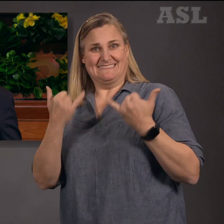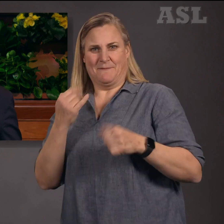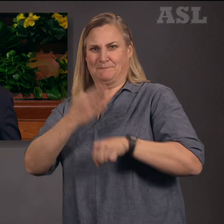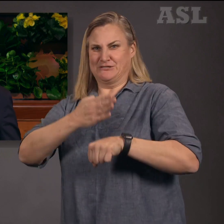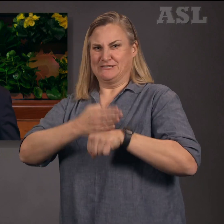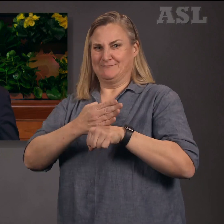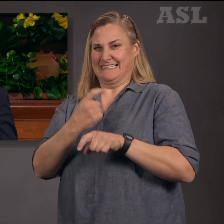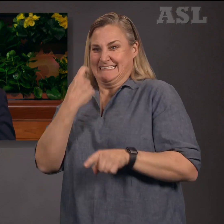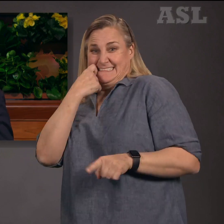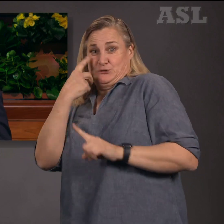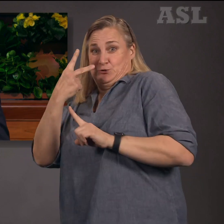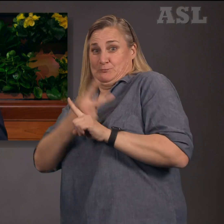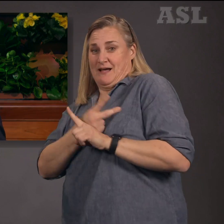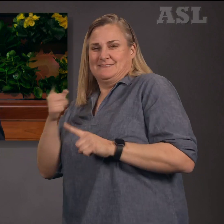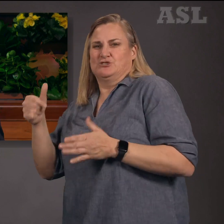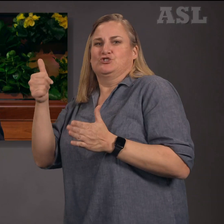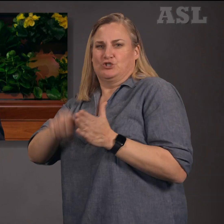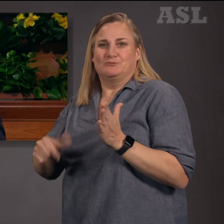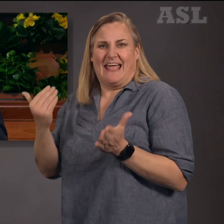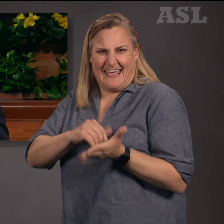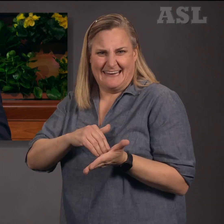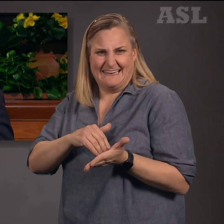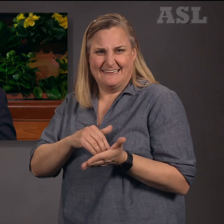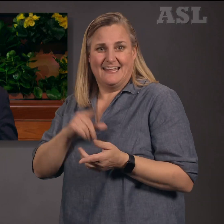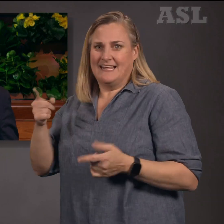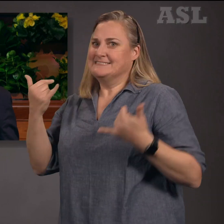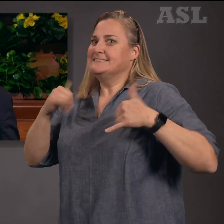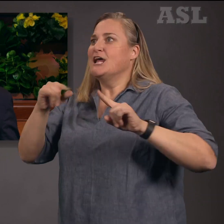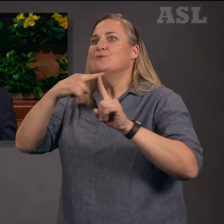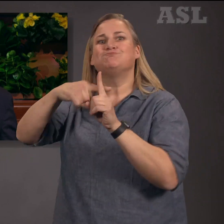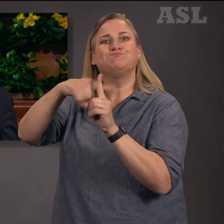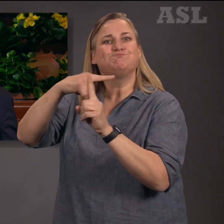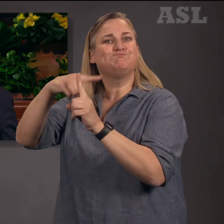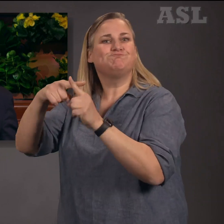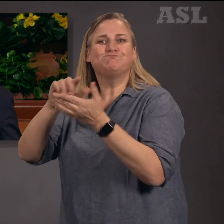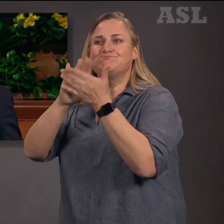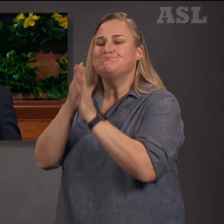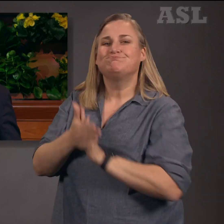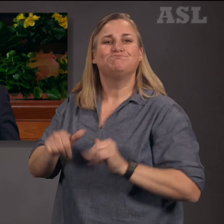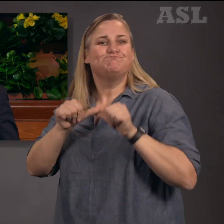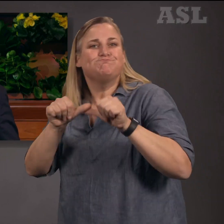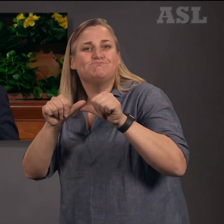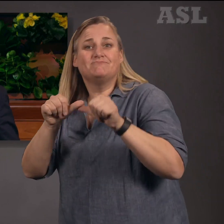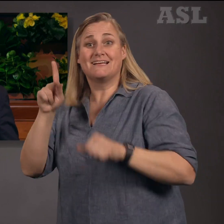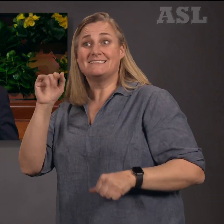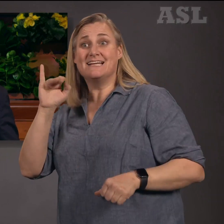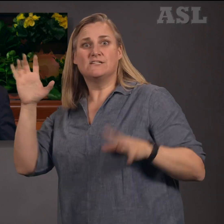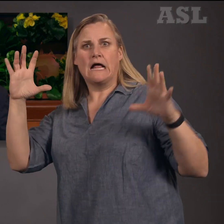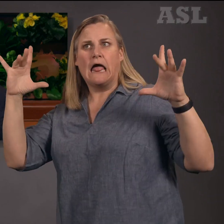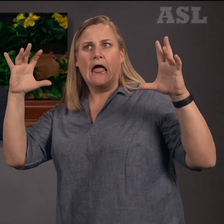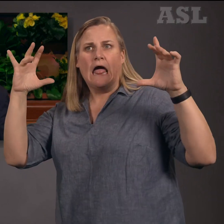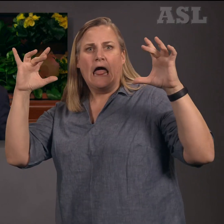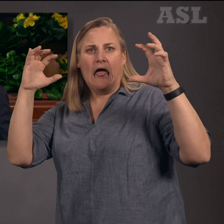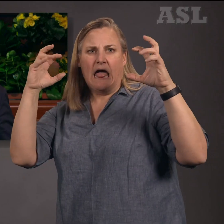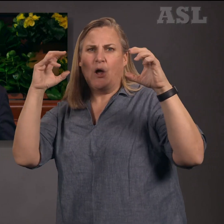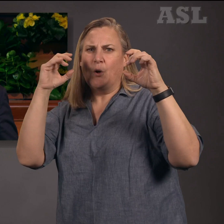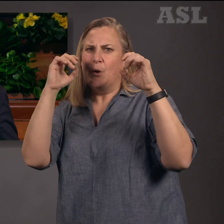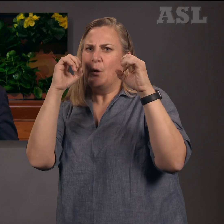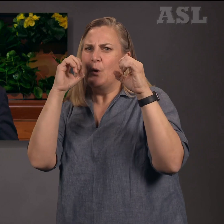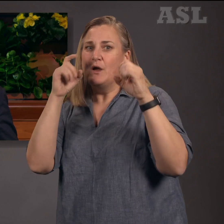Two months ago, he had another major surgery, but he is optimistic and peaceful. Casey's vision has worsened. She now has a guide dog and